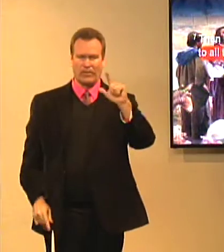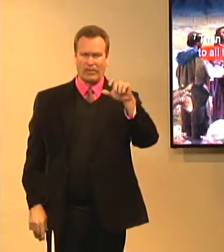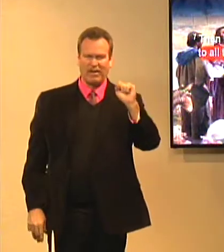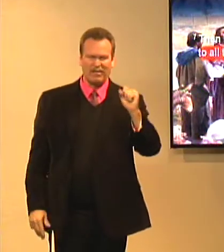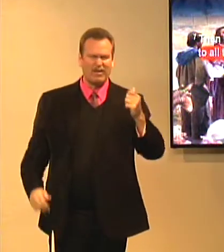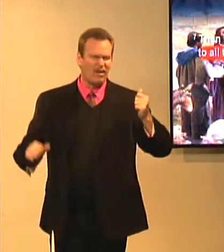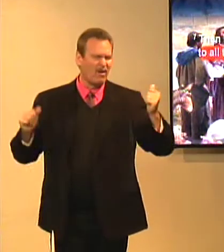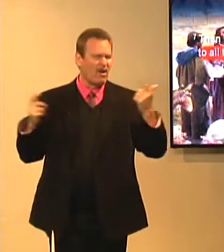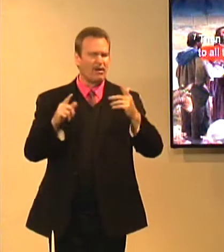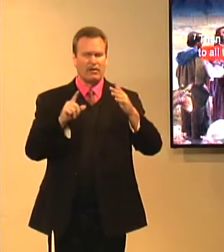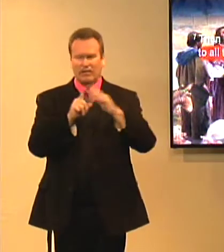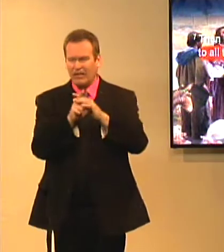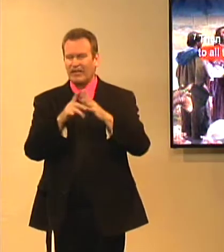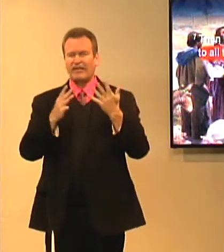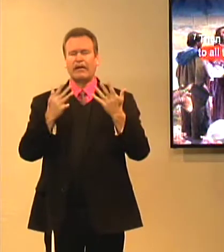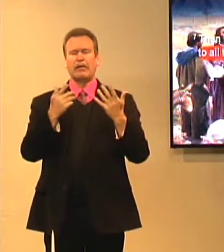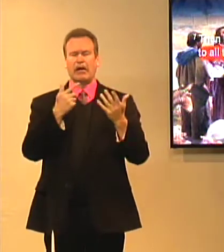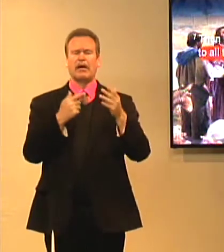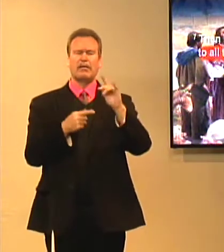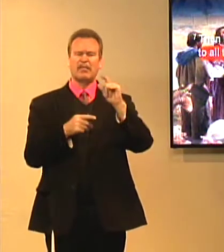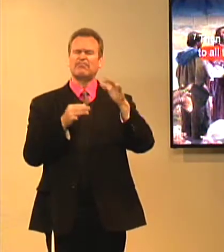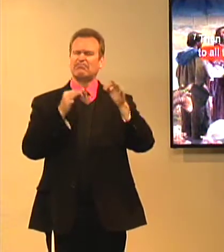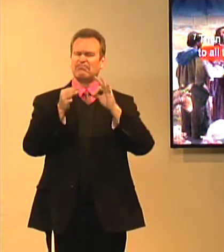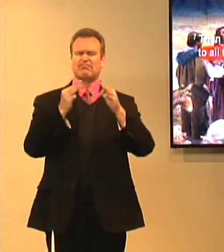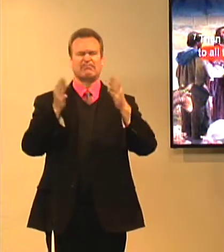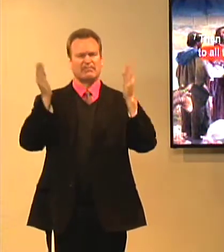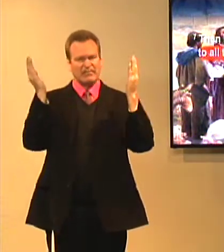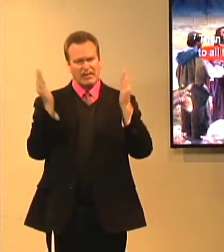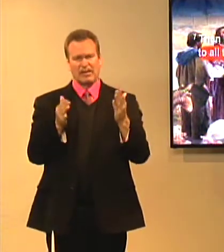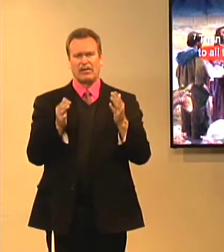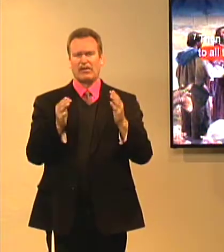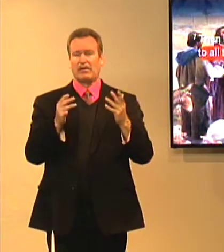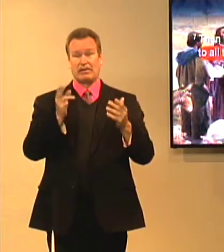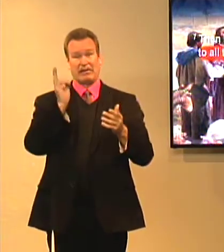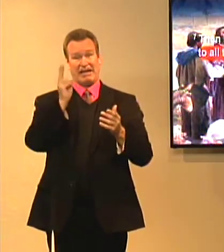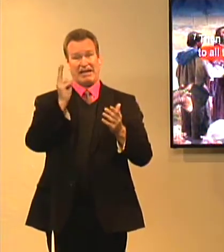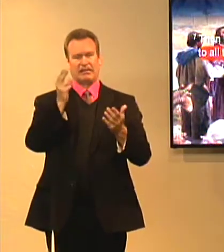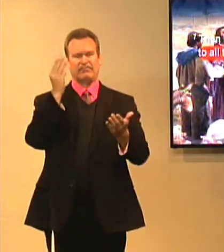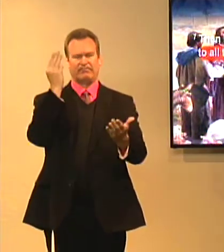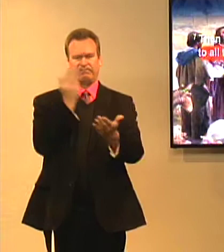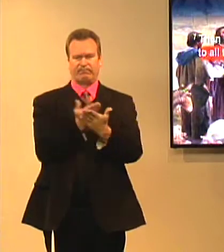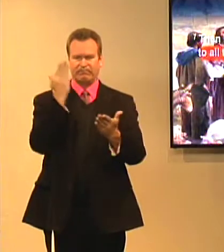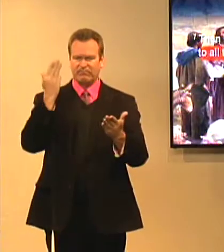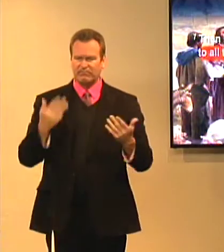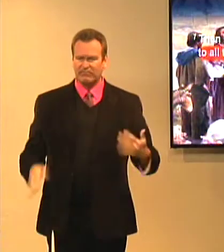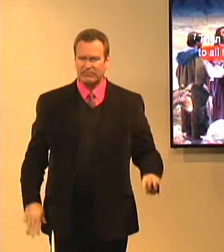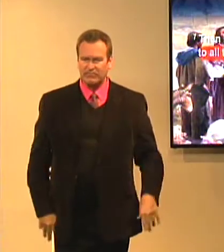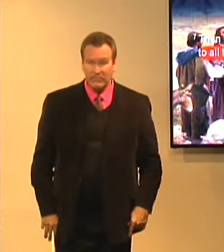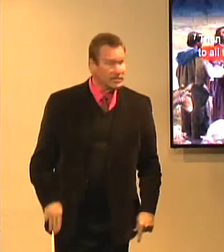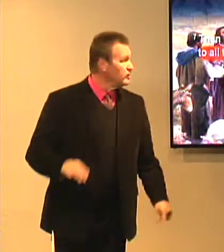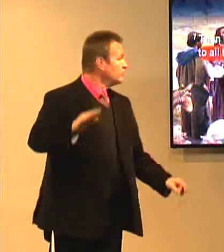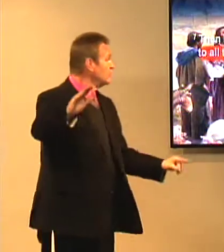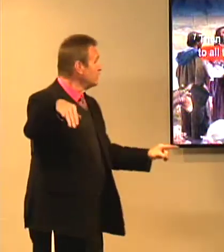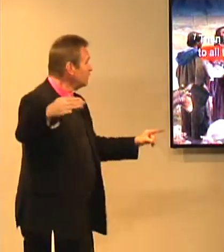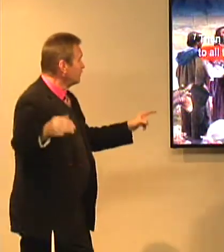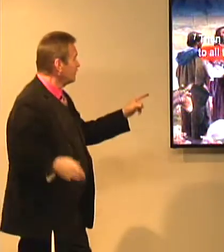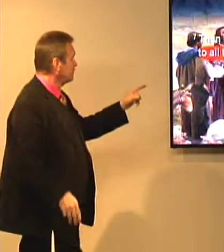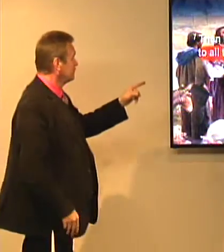Then he appeared to James and all of other apostles who were in doubts and again, his proof, historical